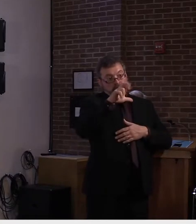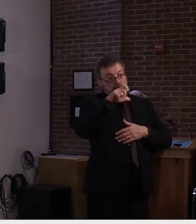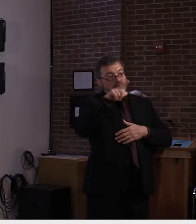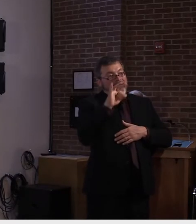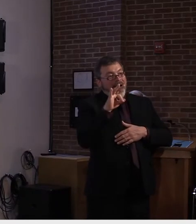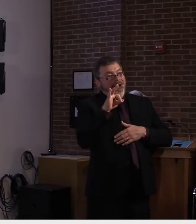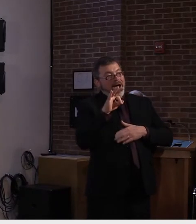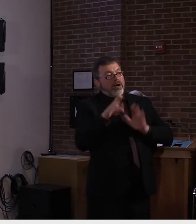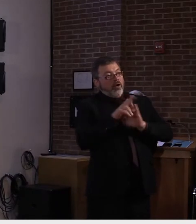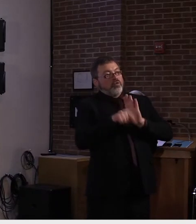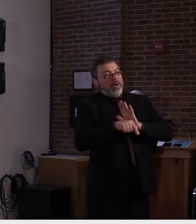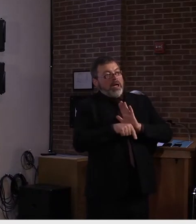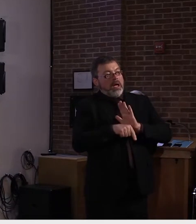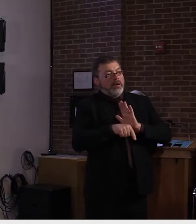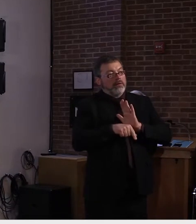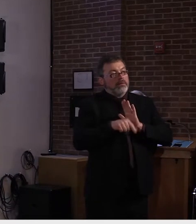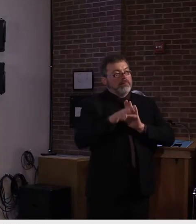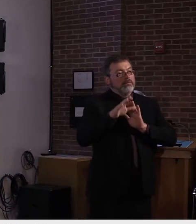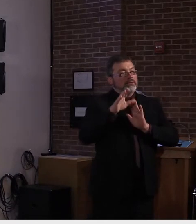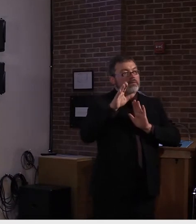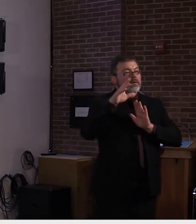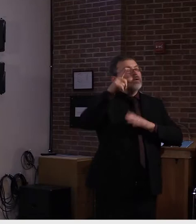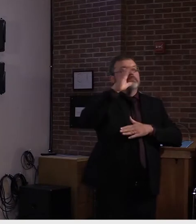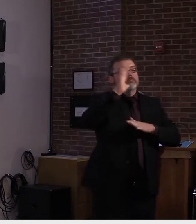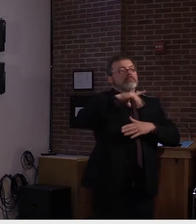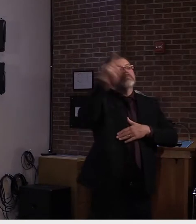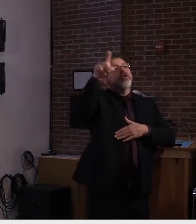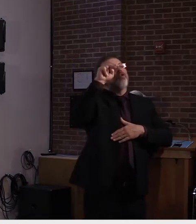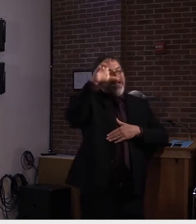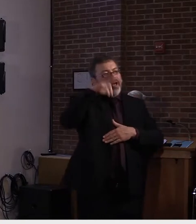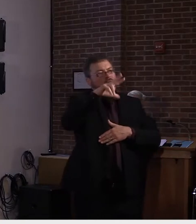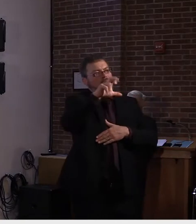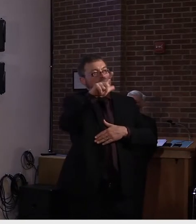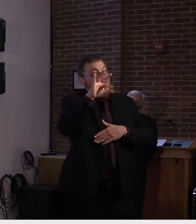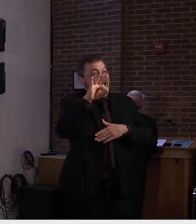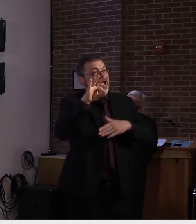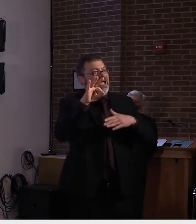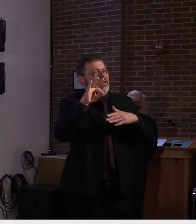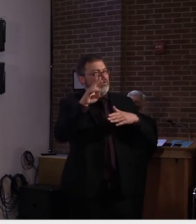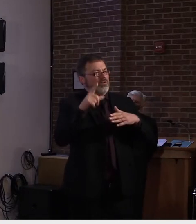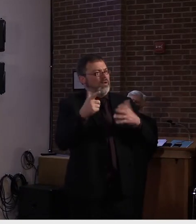And they have now abruptly and fully transitioned to remote learning.